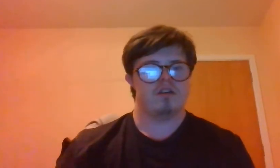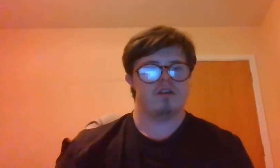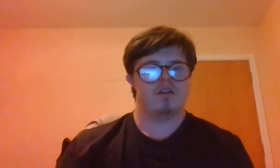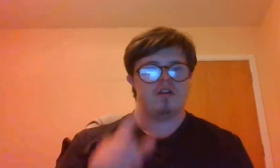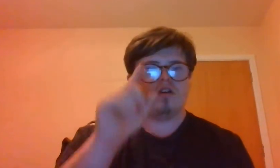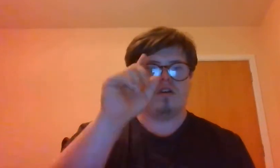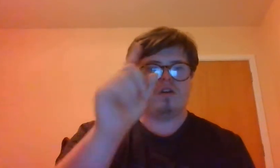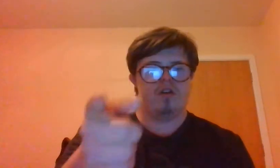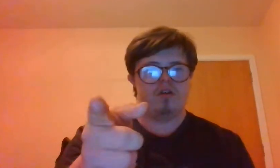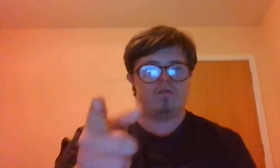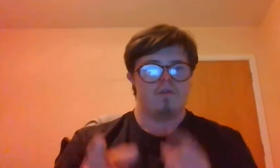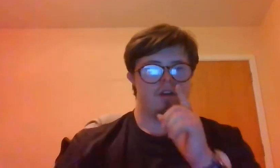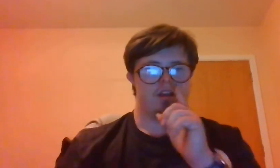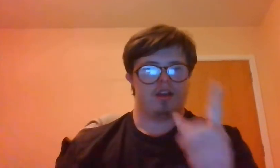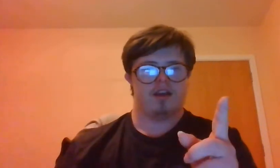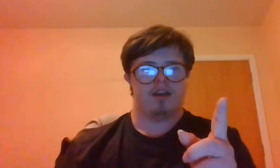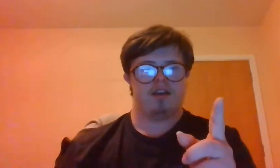You say,